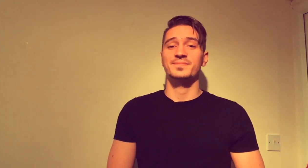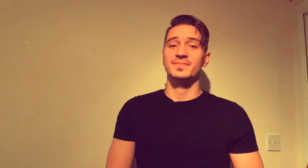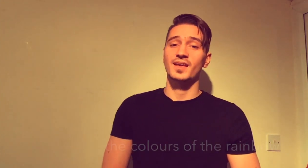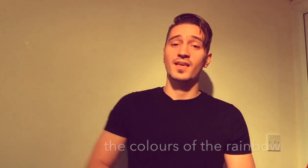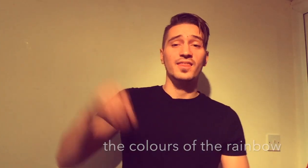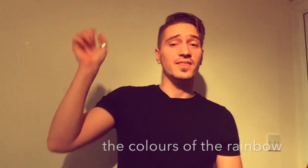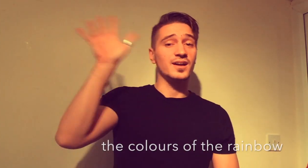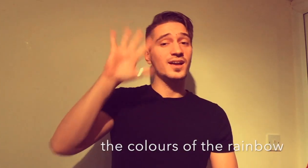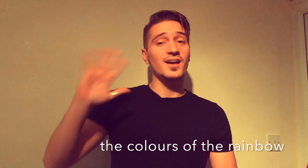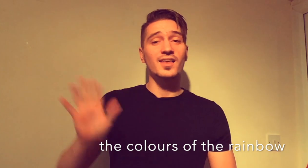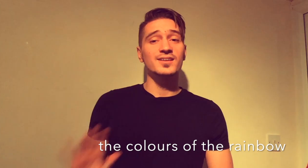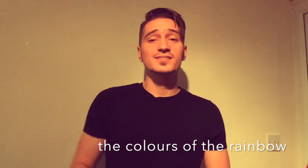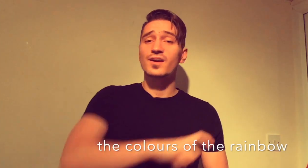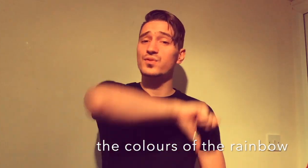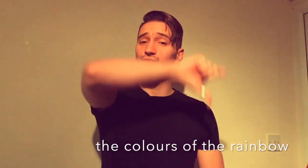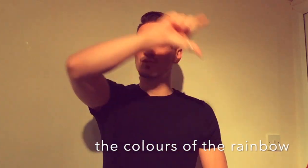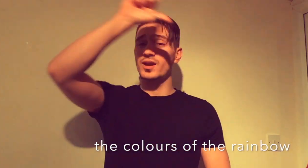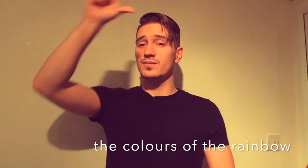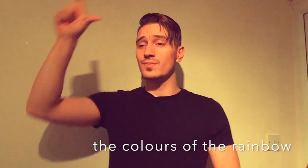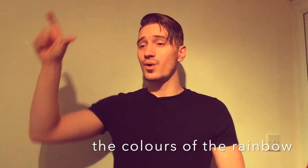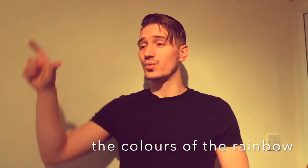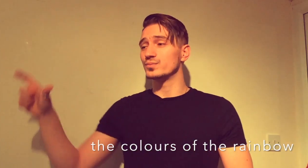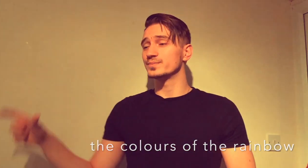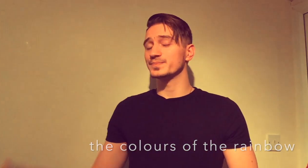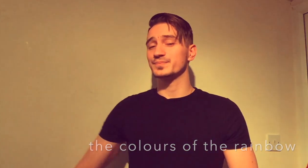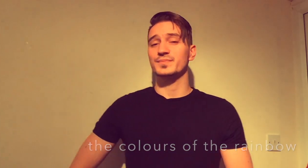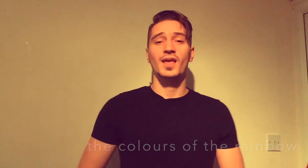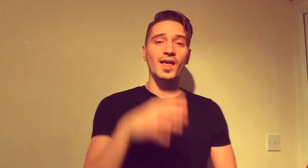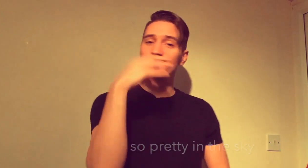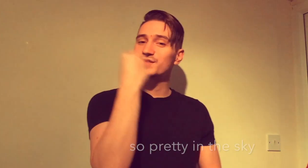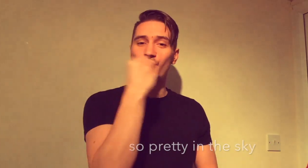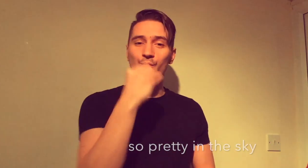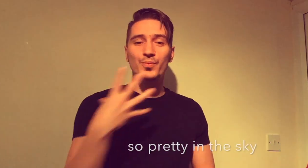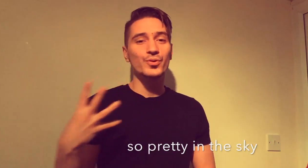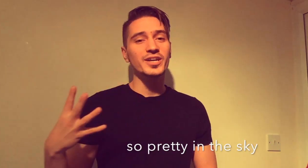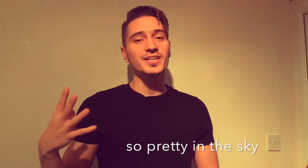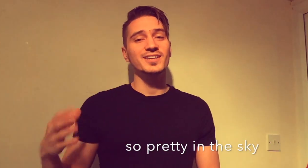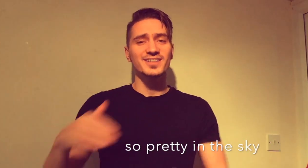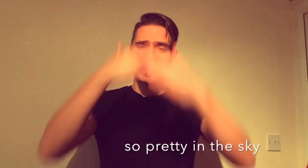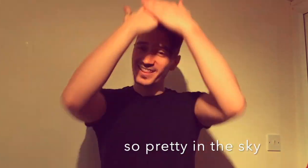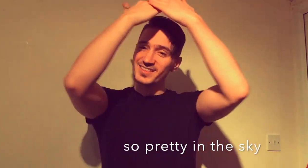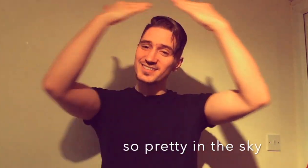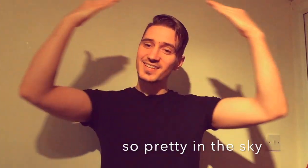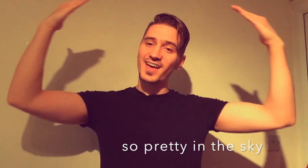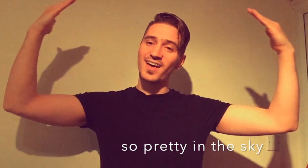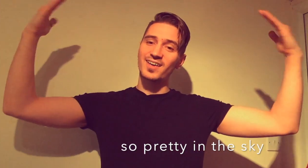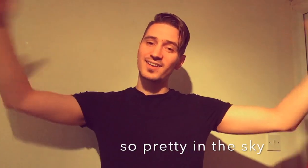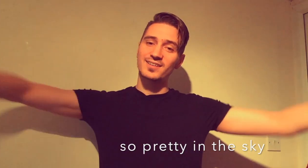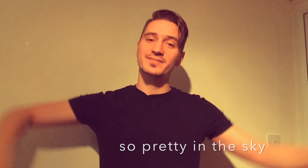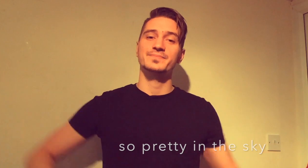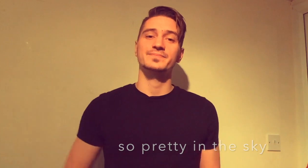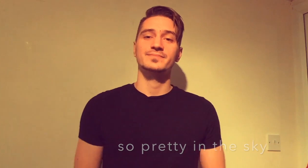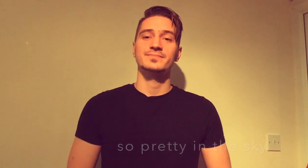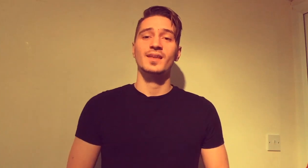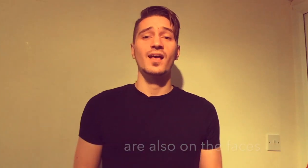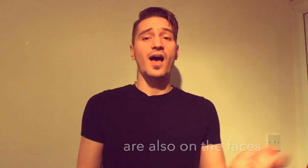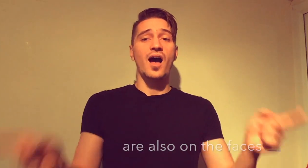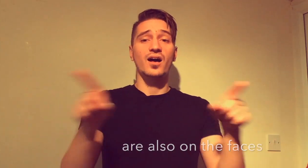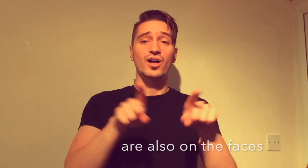The colors of the rainbow, so pretty in the sky, are